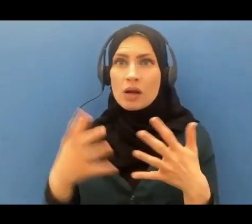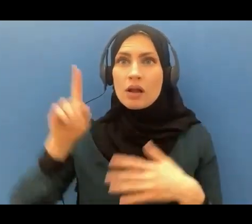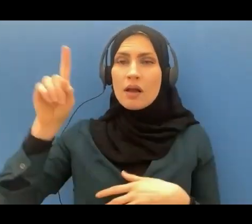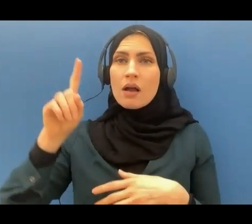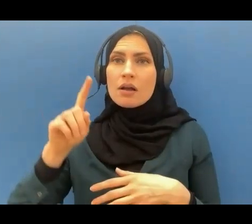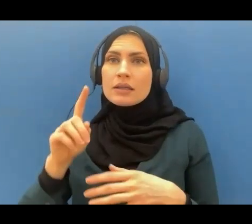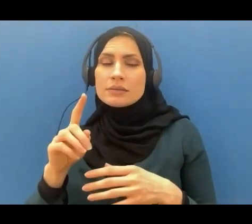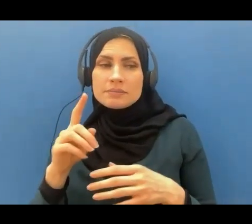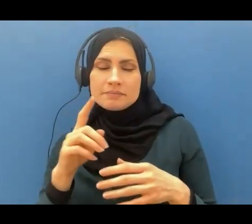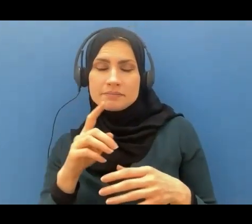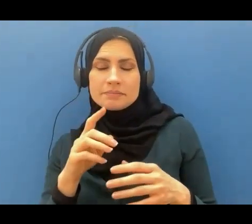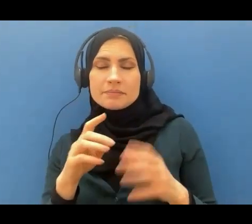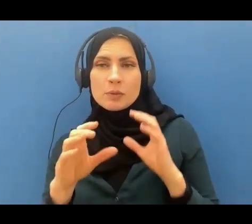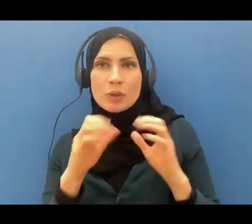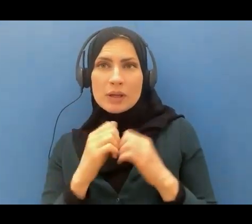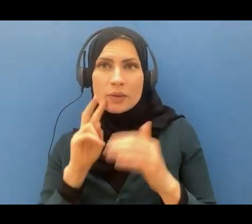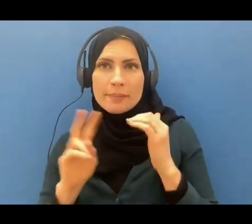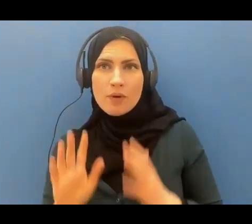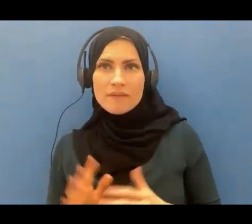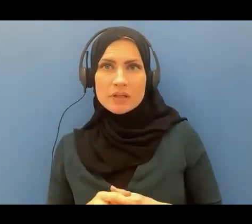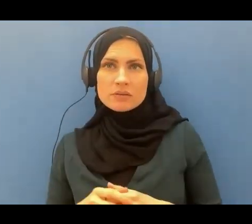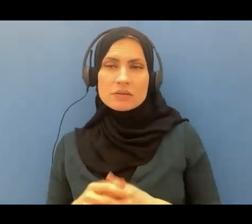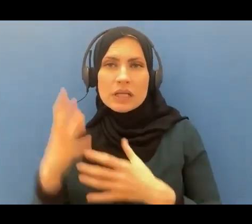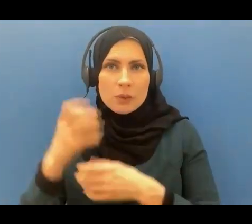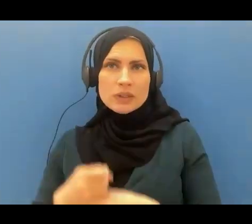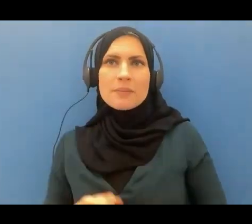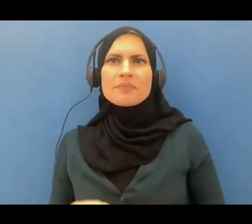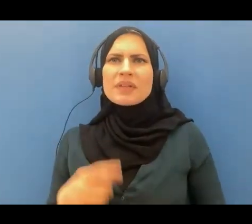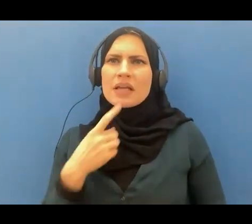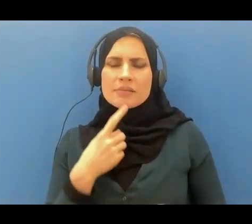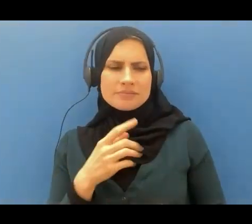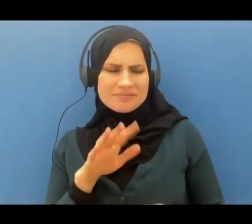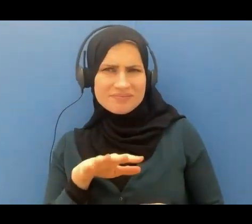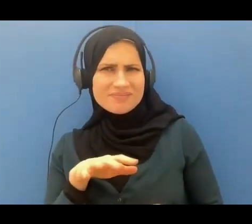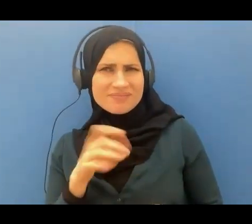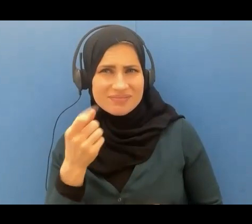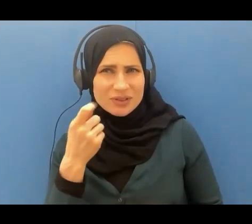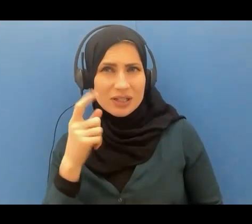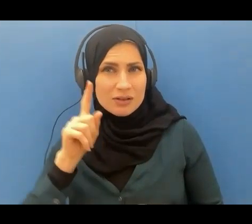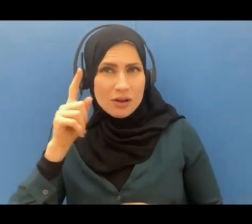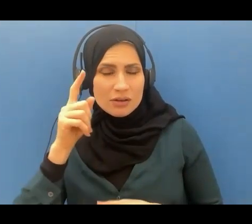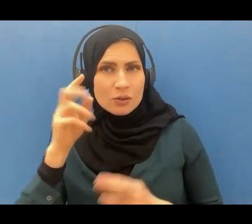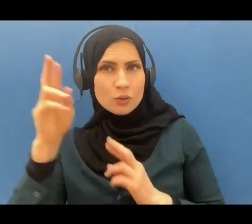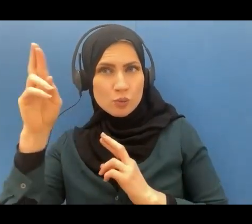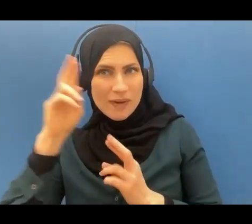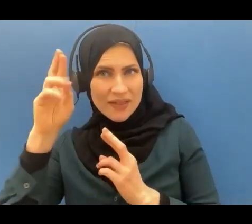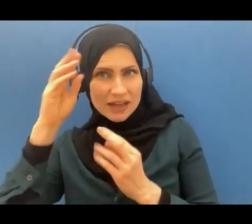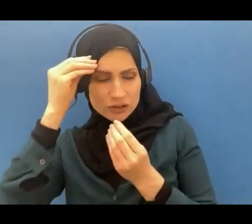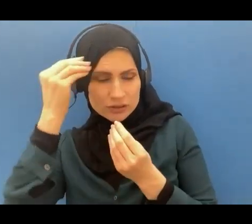he is telling him the revelation we have given you is the same as the revelation we have given to those who came